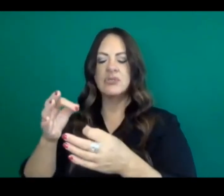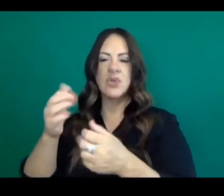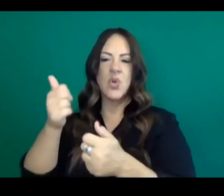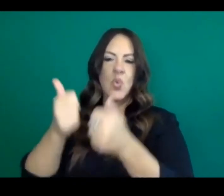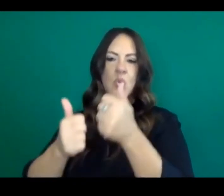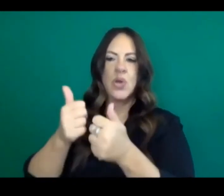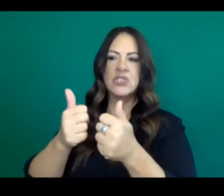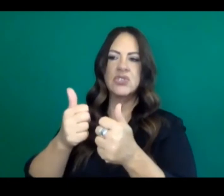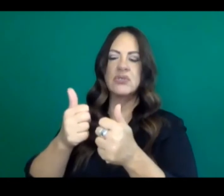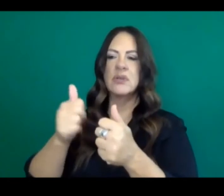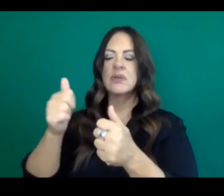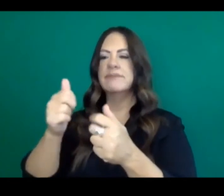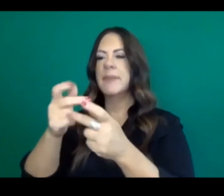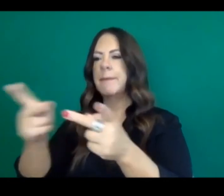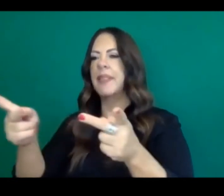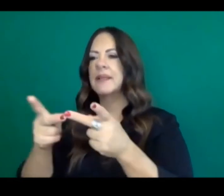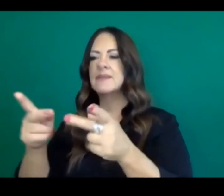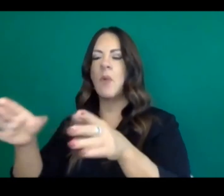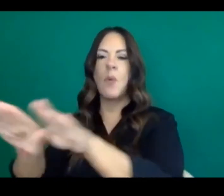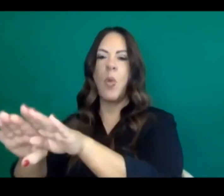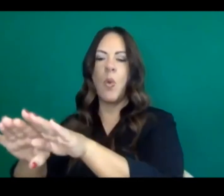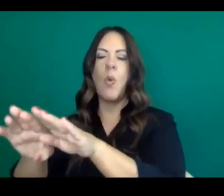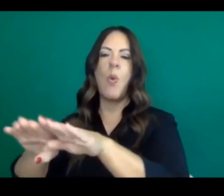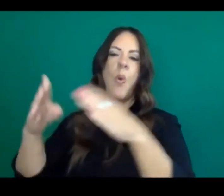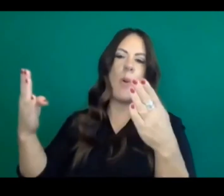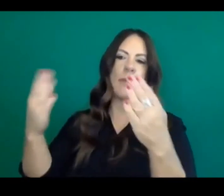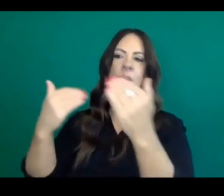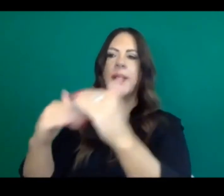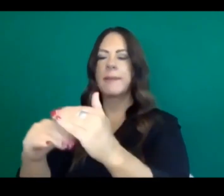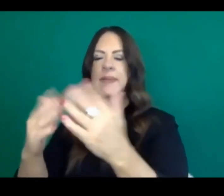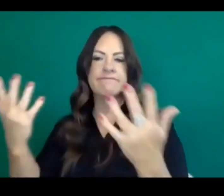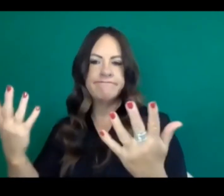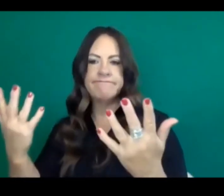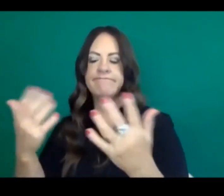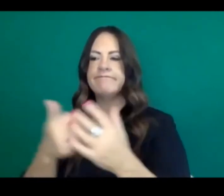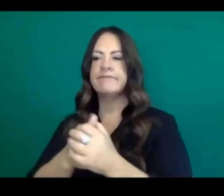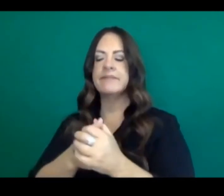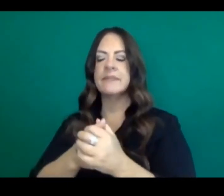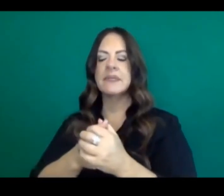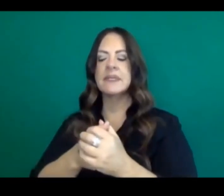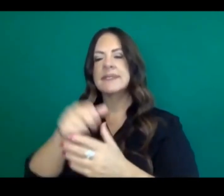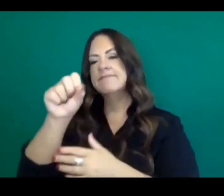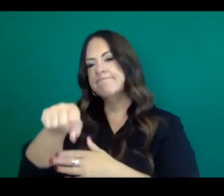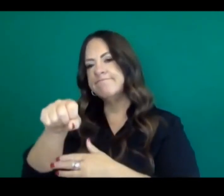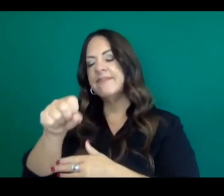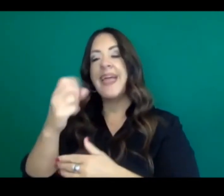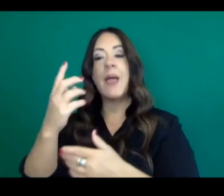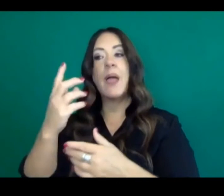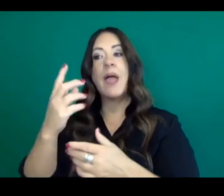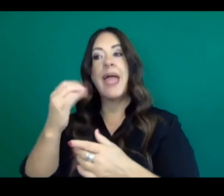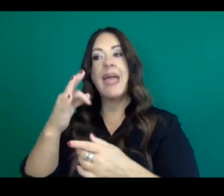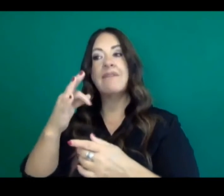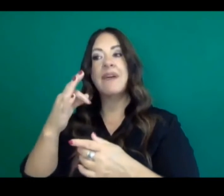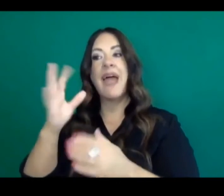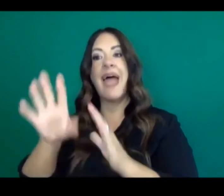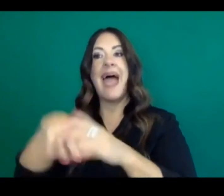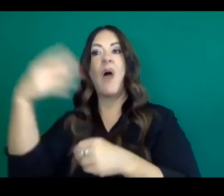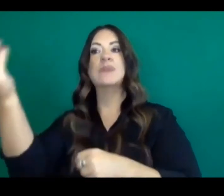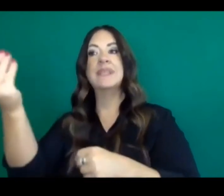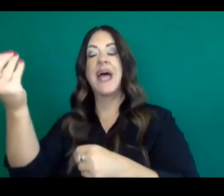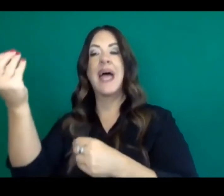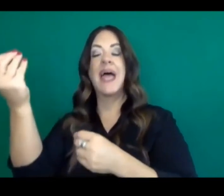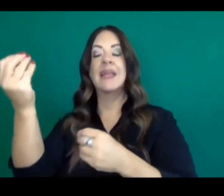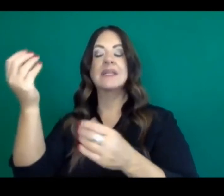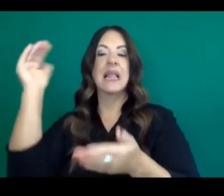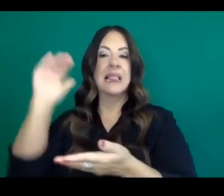something that, that I don't have at my disposal that's driving that decision, but certainly being outdoors is, uh, lower